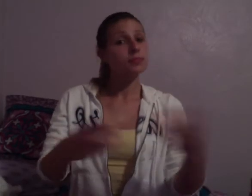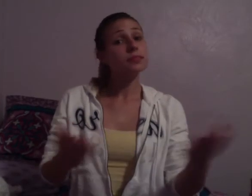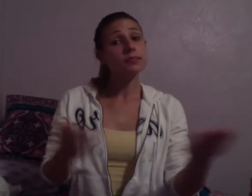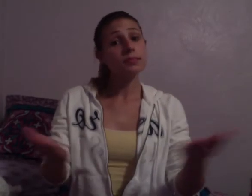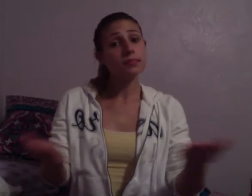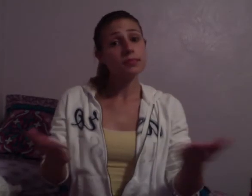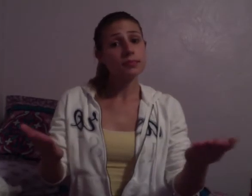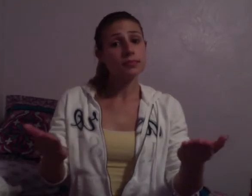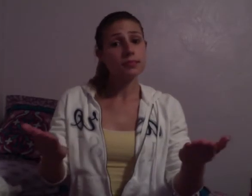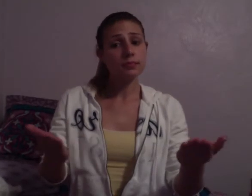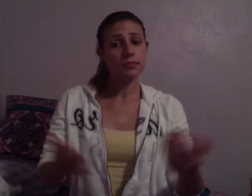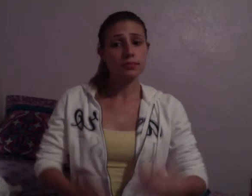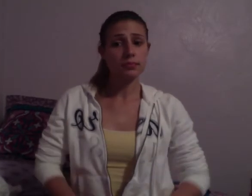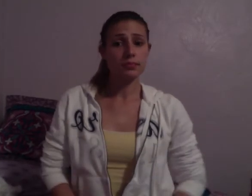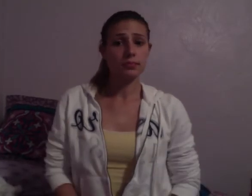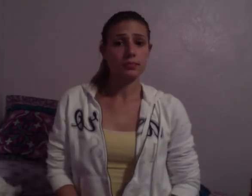Get off my sister!